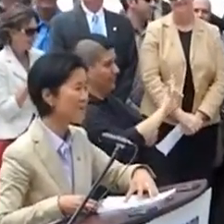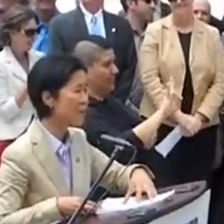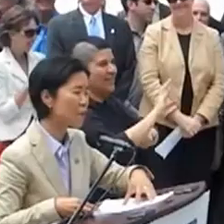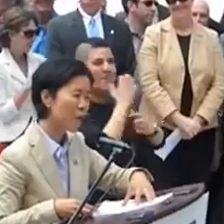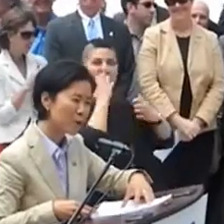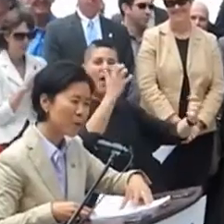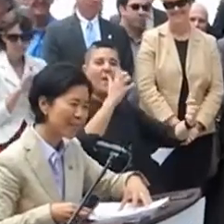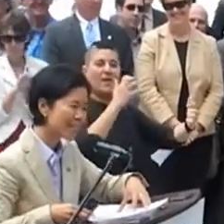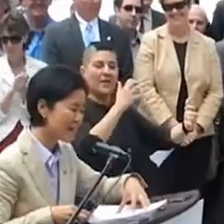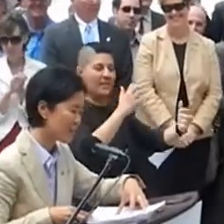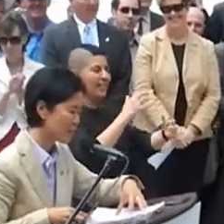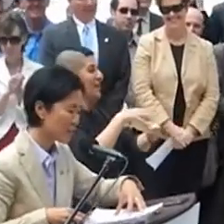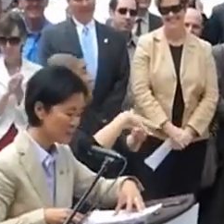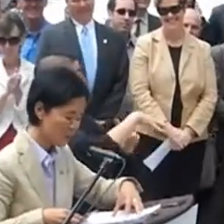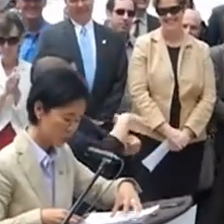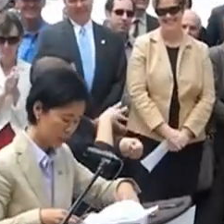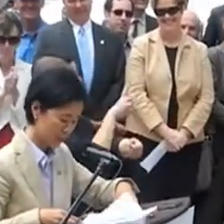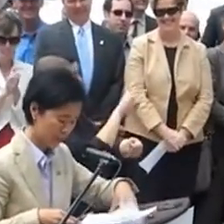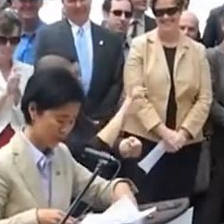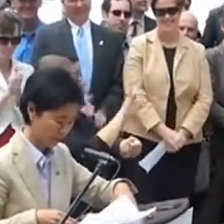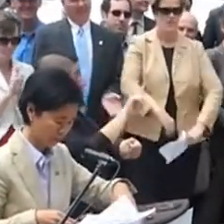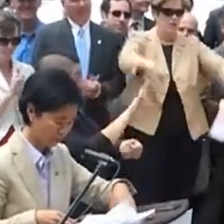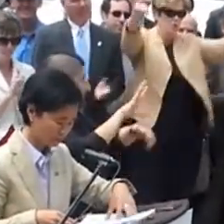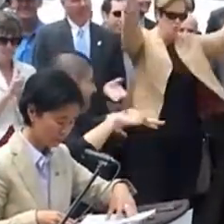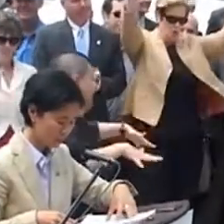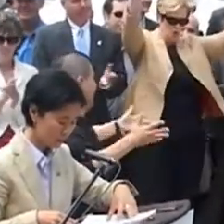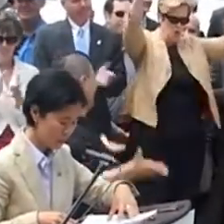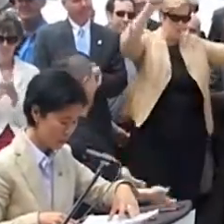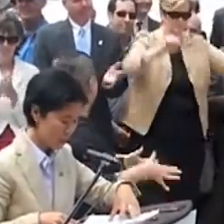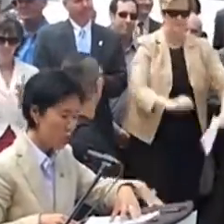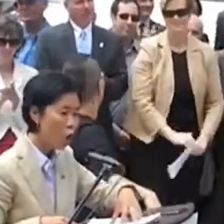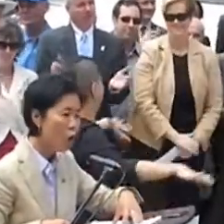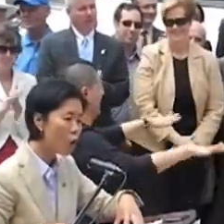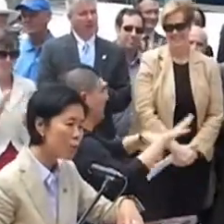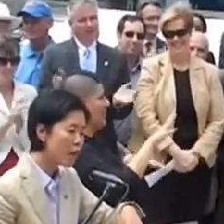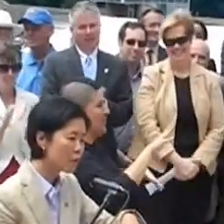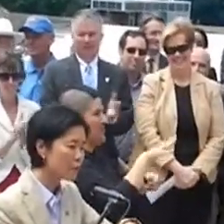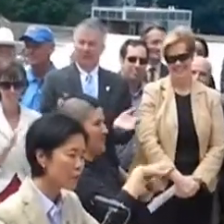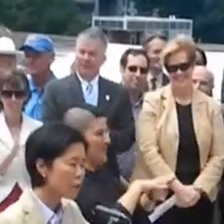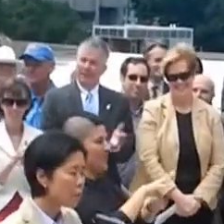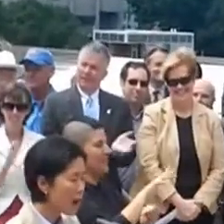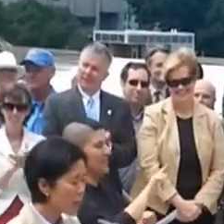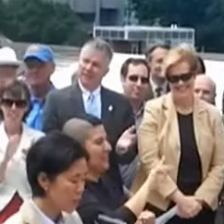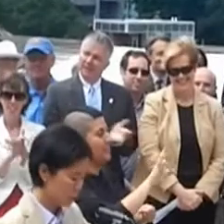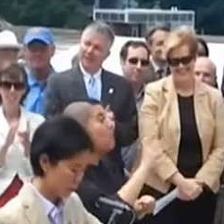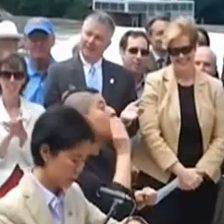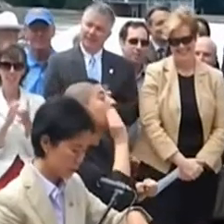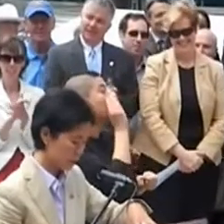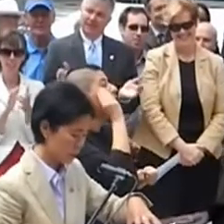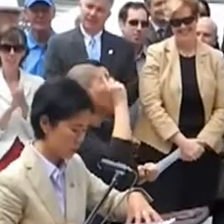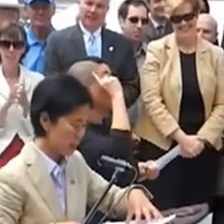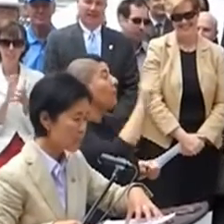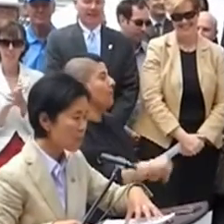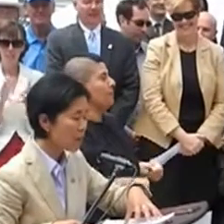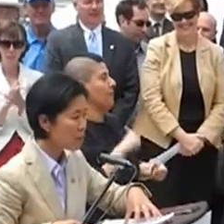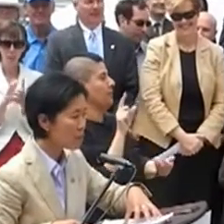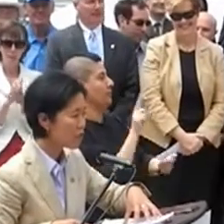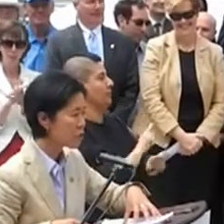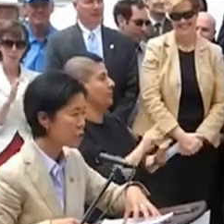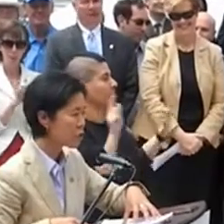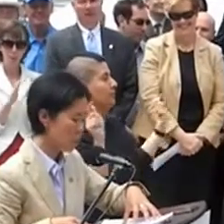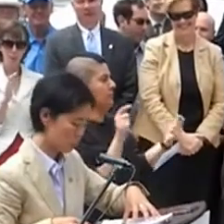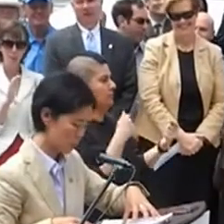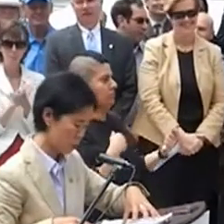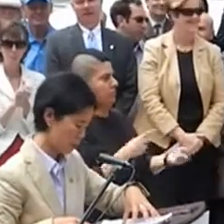of the Pride Week Festival, it's my